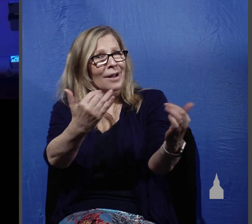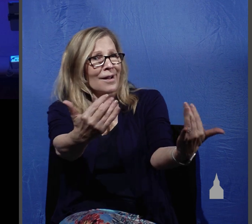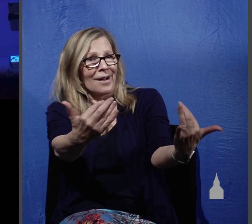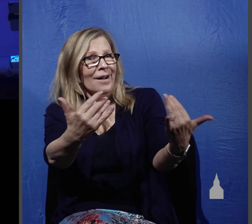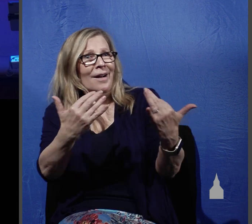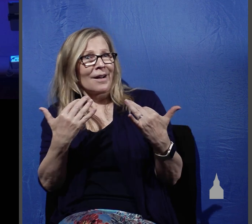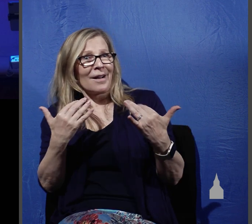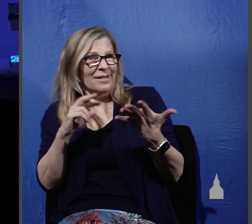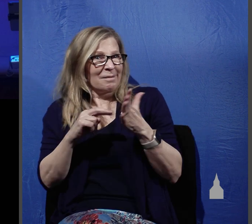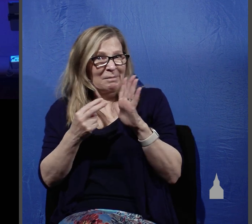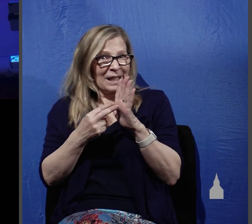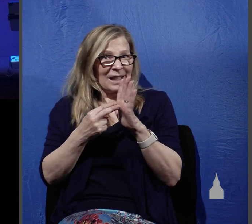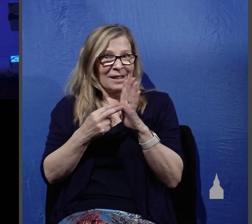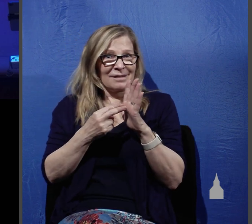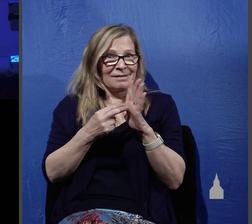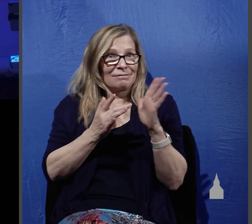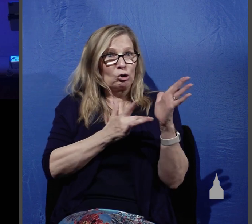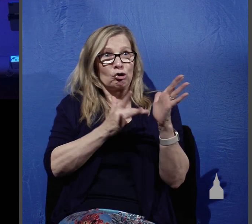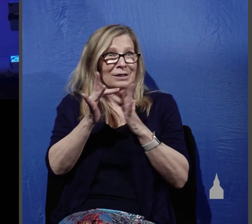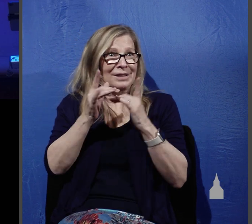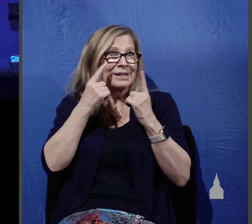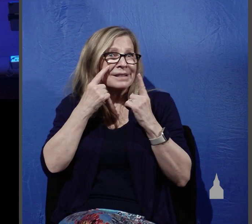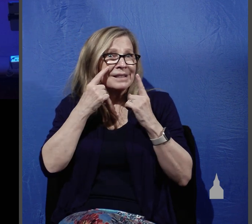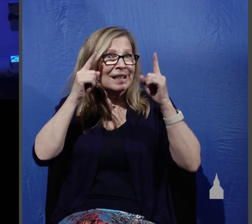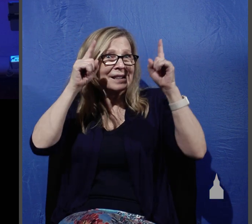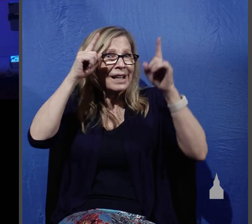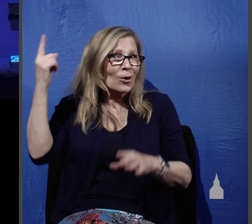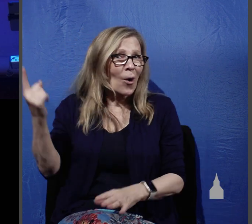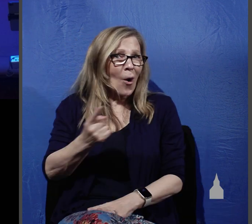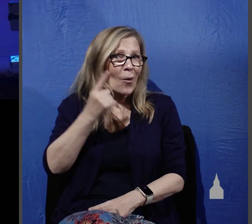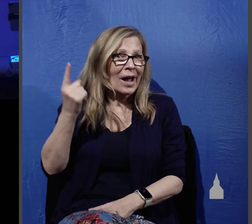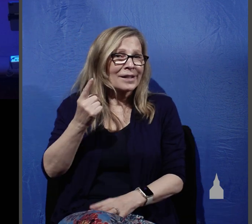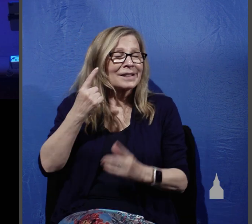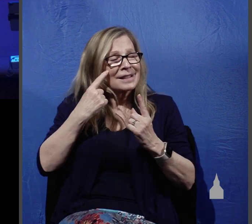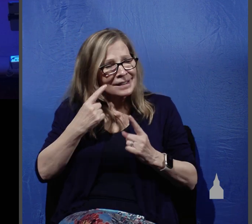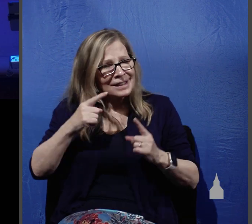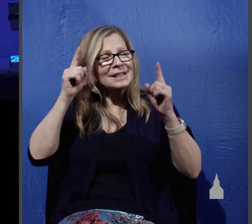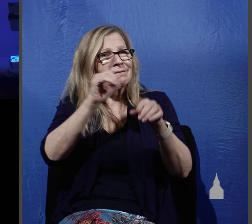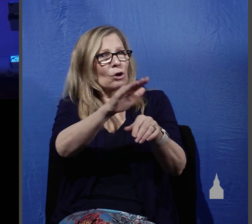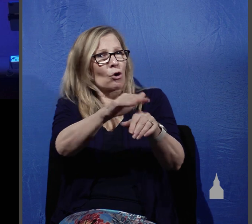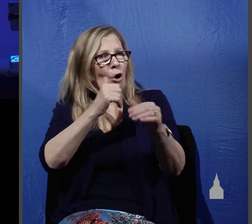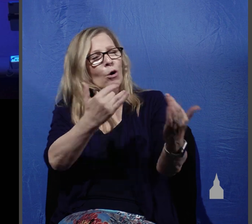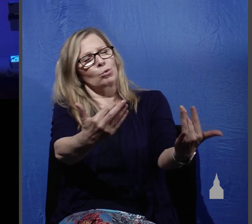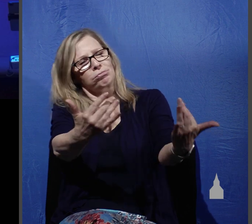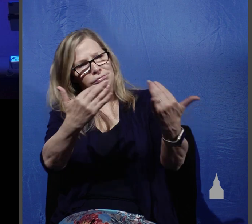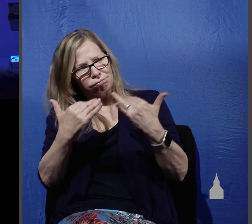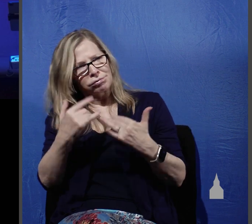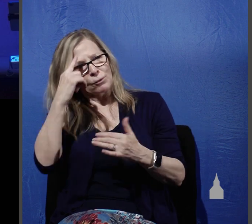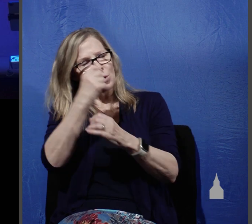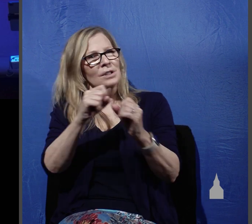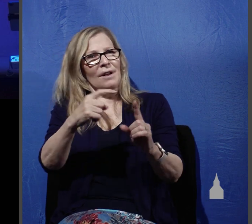he effectively and successfully called them to come to him for salvation and they came